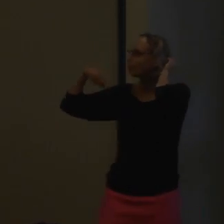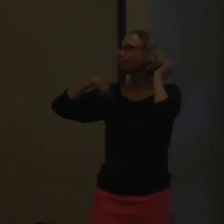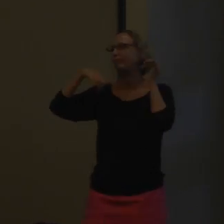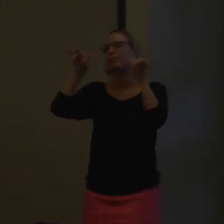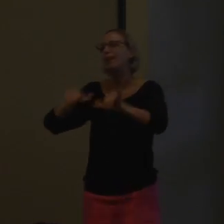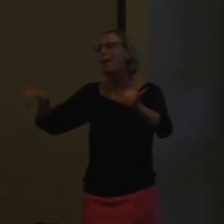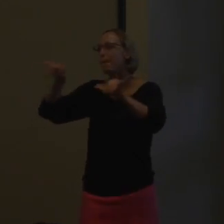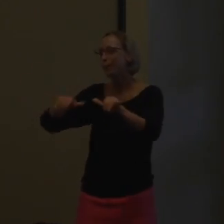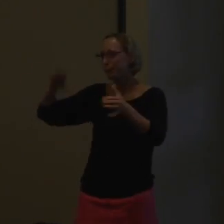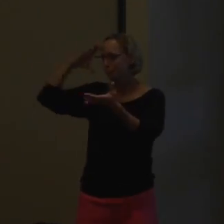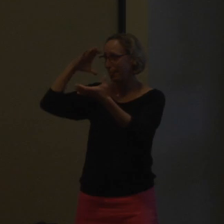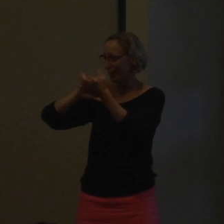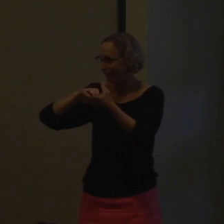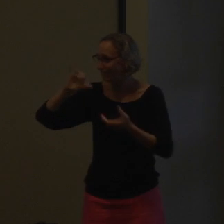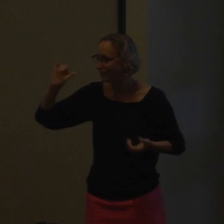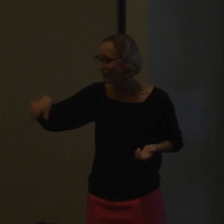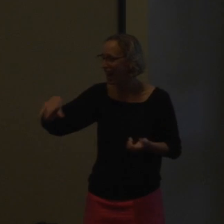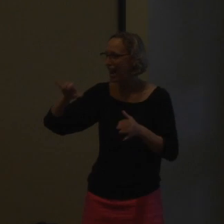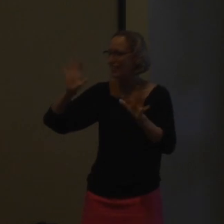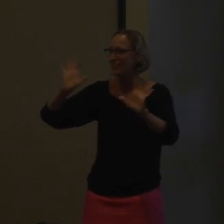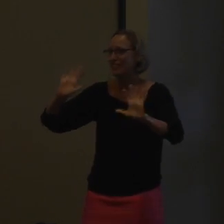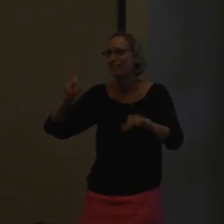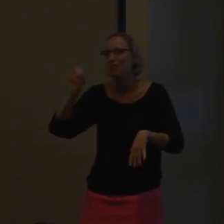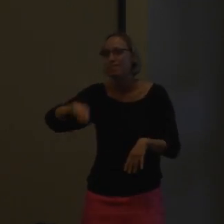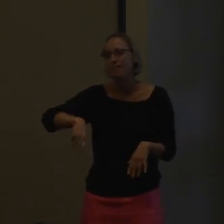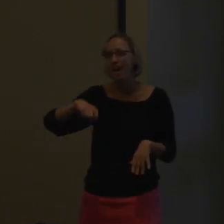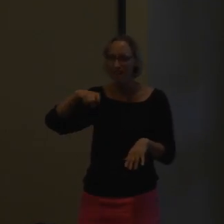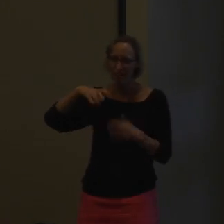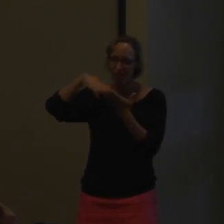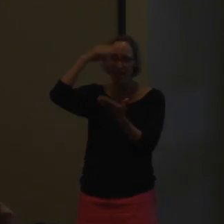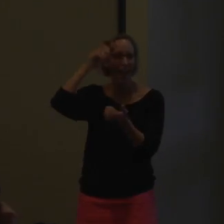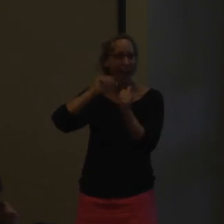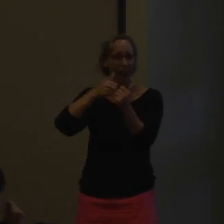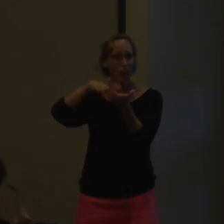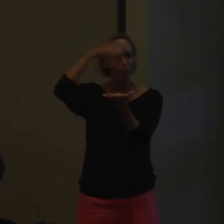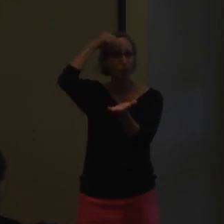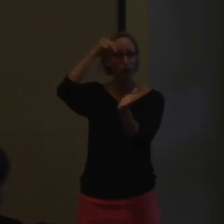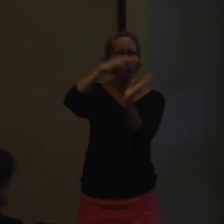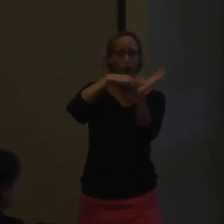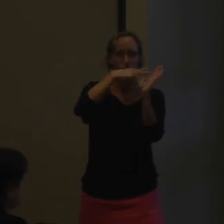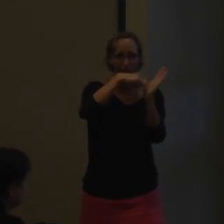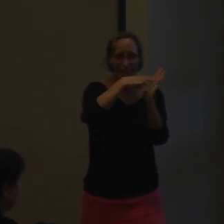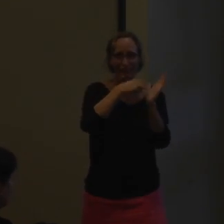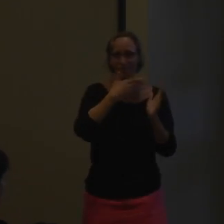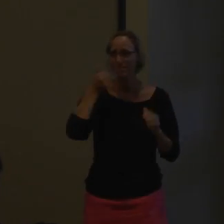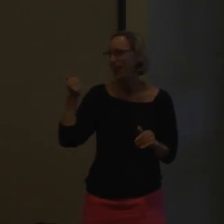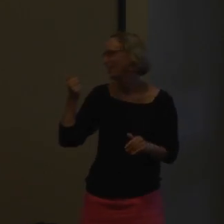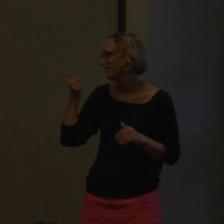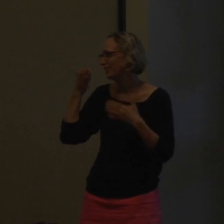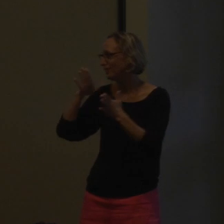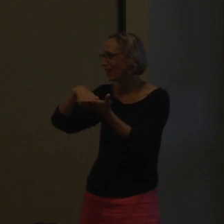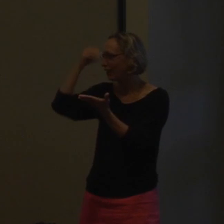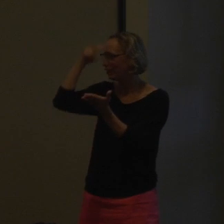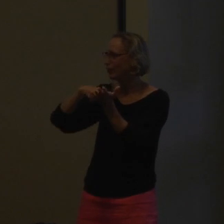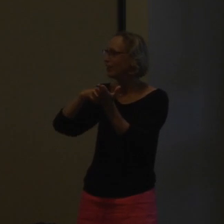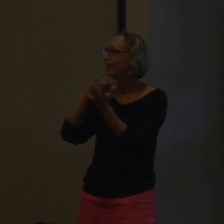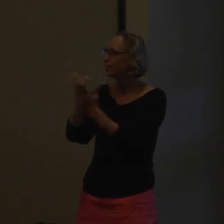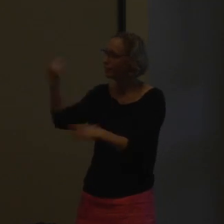it's a common belief that in order to learn to read the best